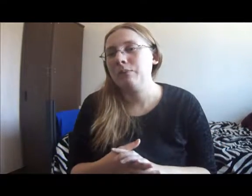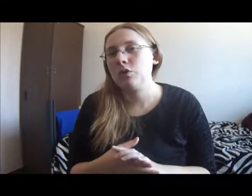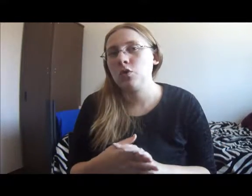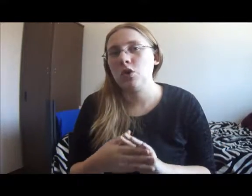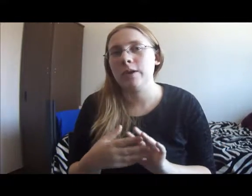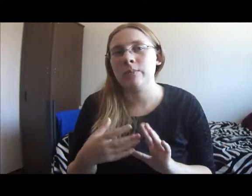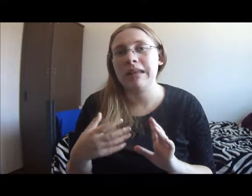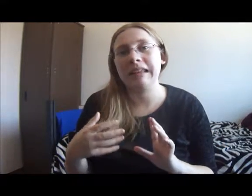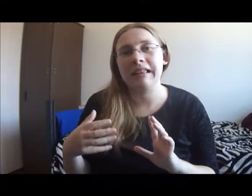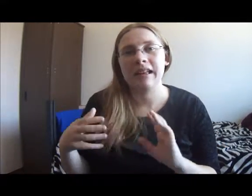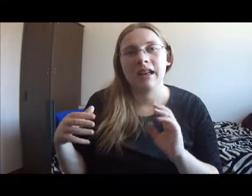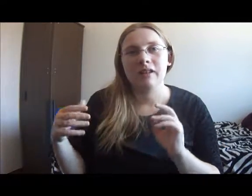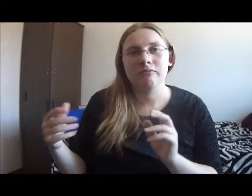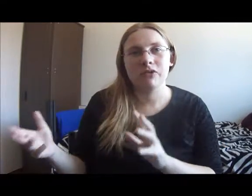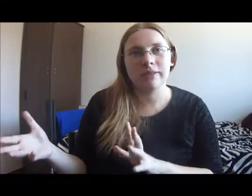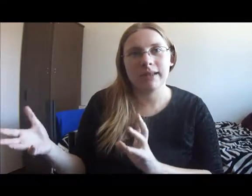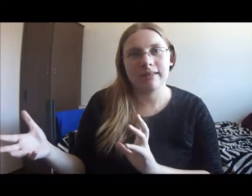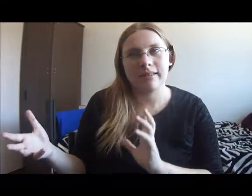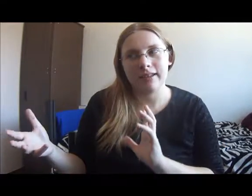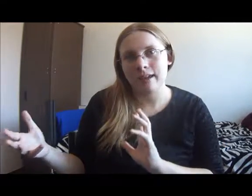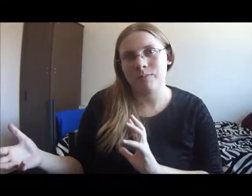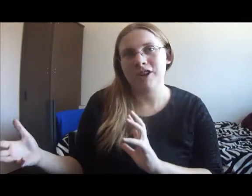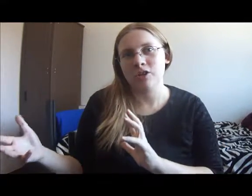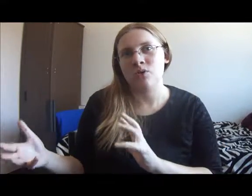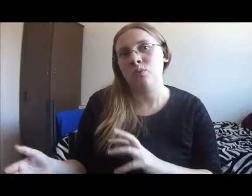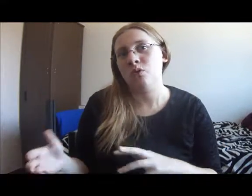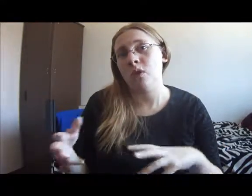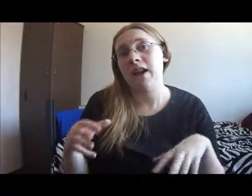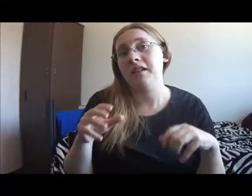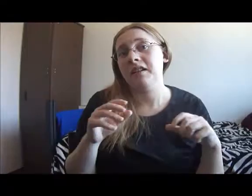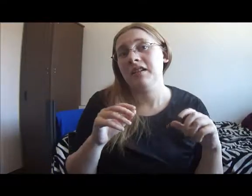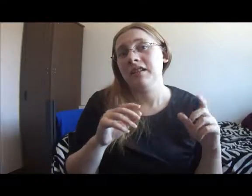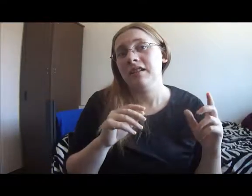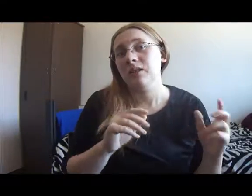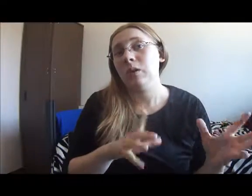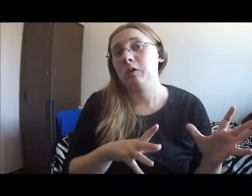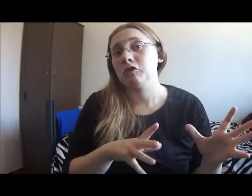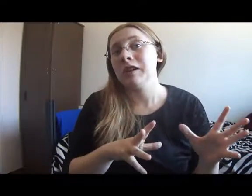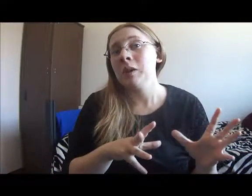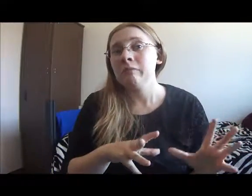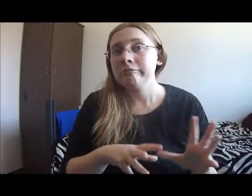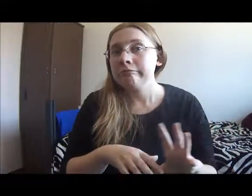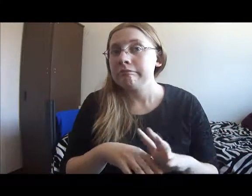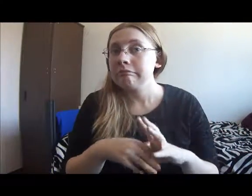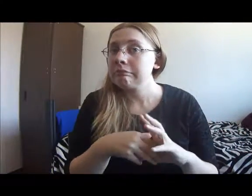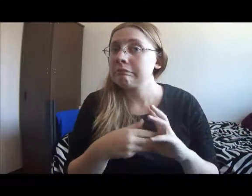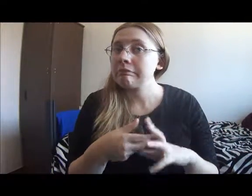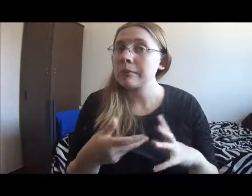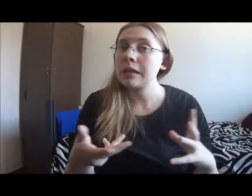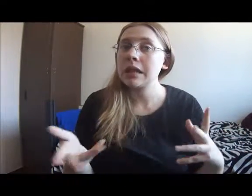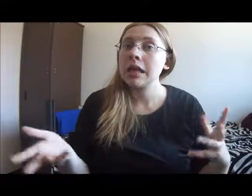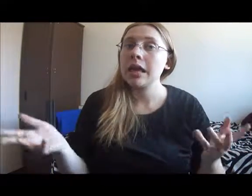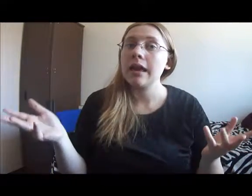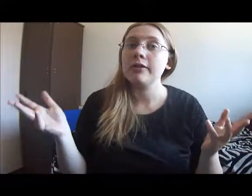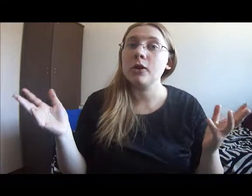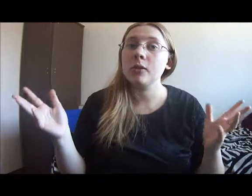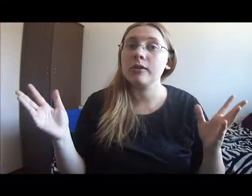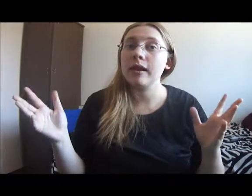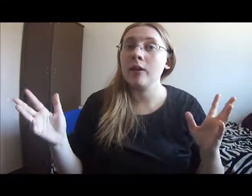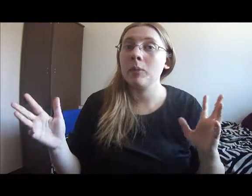Could it be Remus attempting to join the Golden Trio? If so it was a terrible